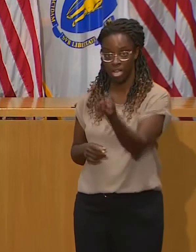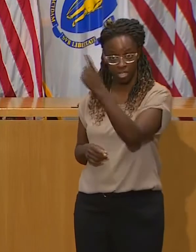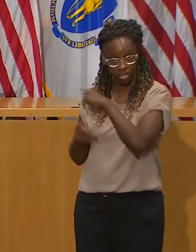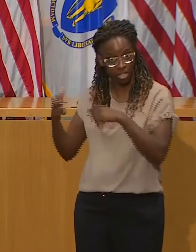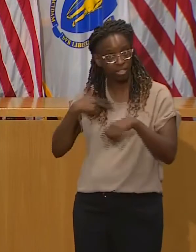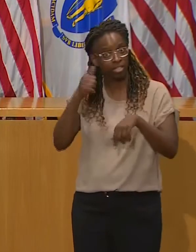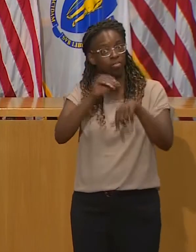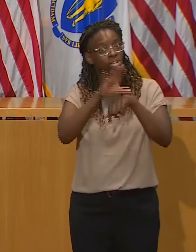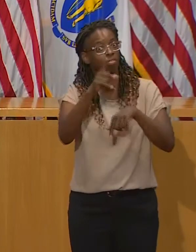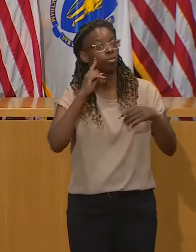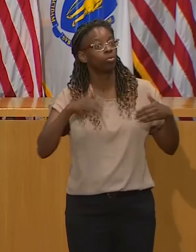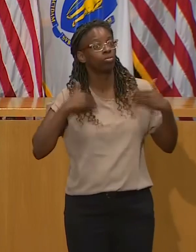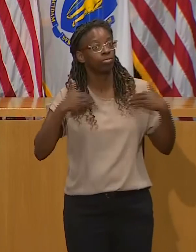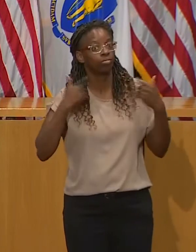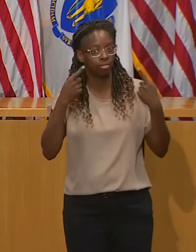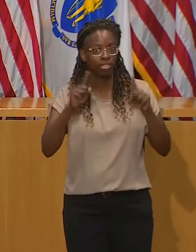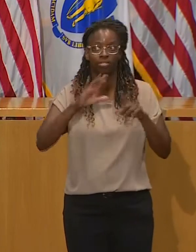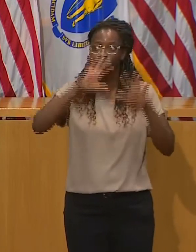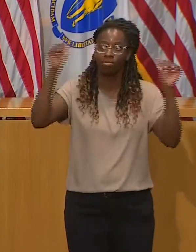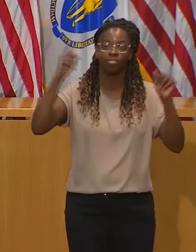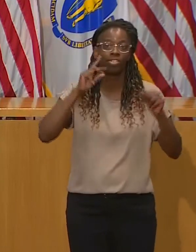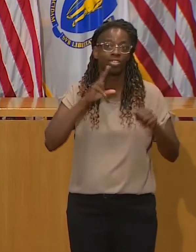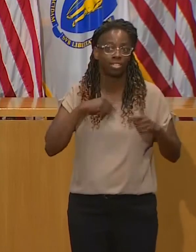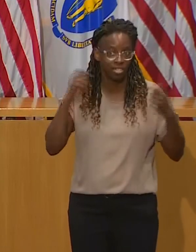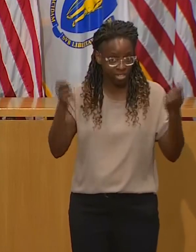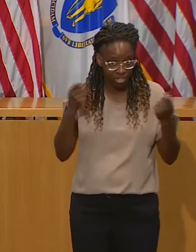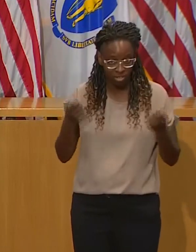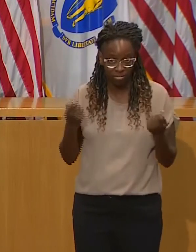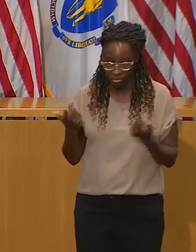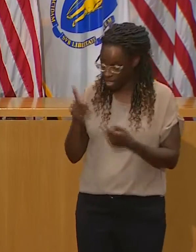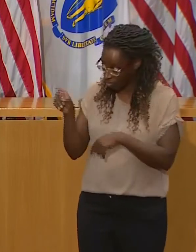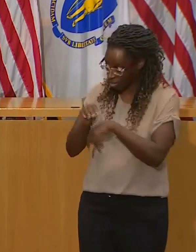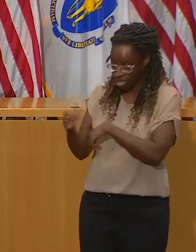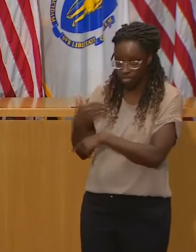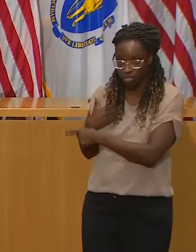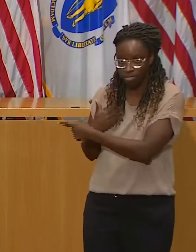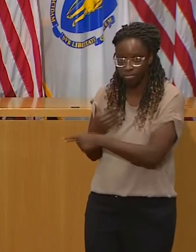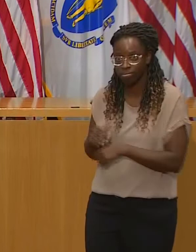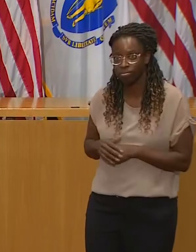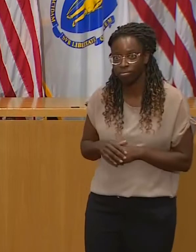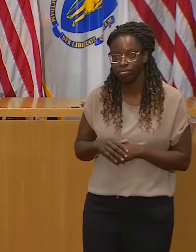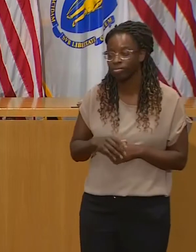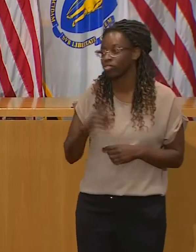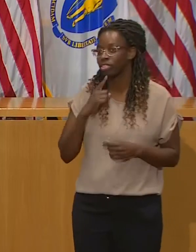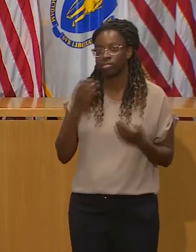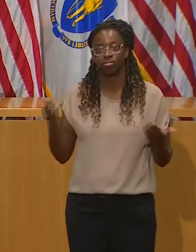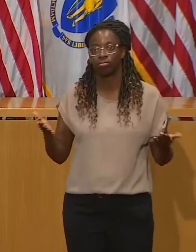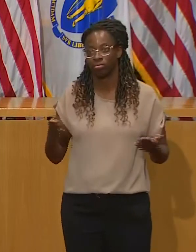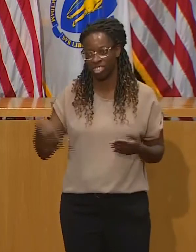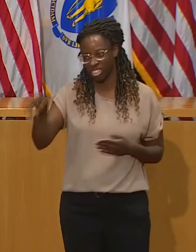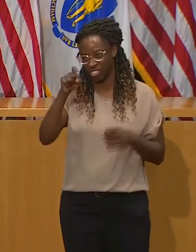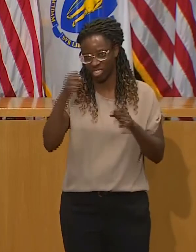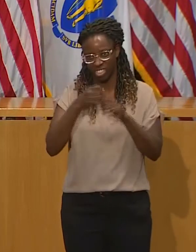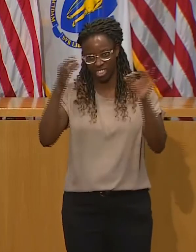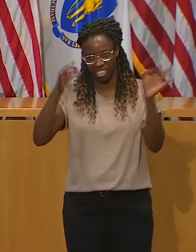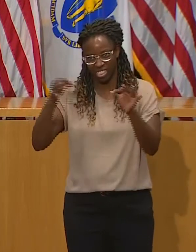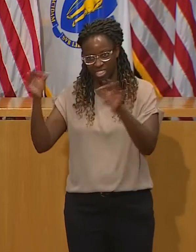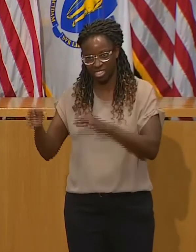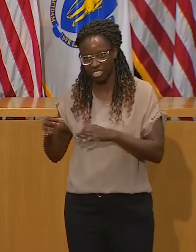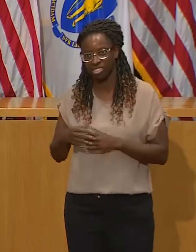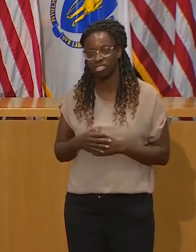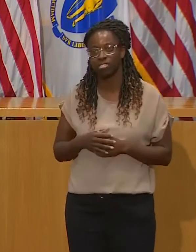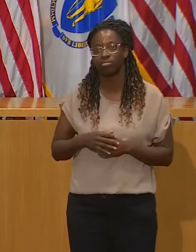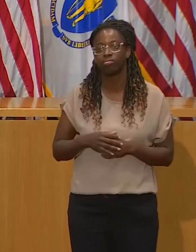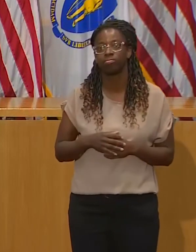decisions about this. Certainly, you don't want to see a college student serve, you know, alone in their dorm without any family